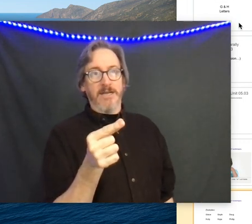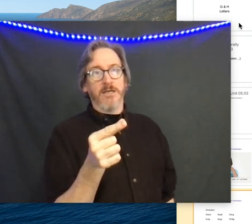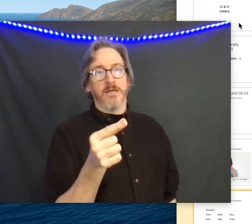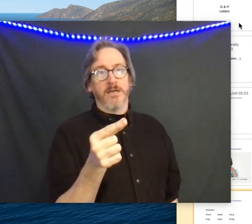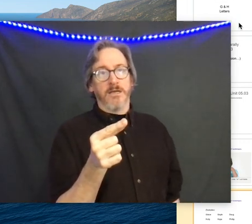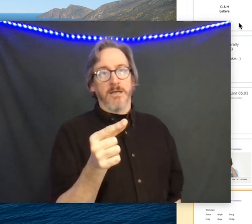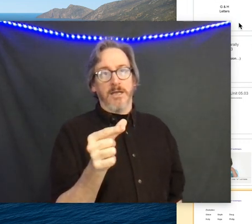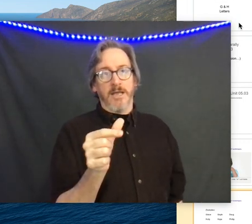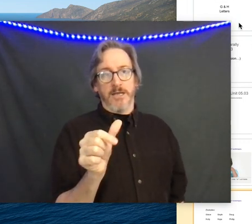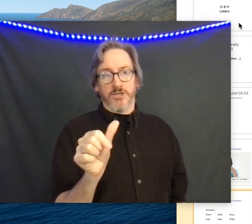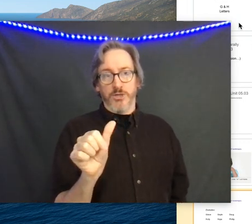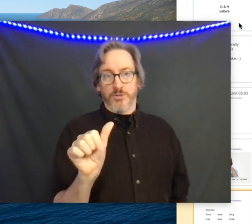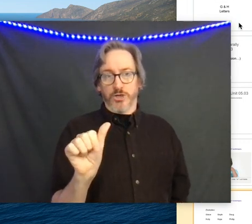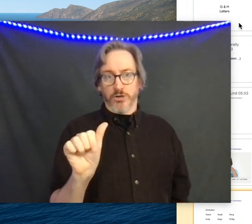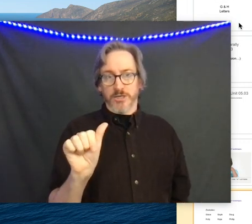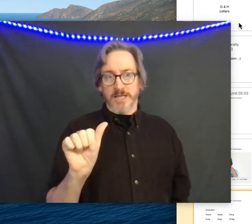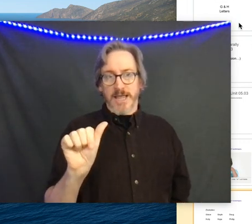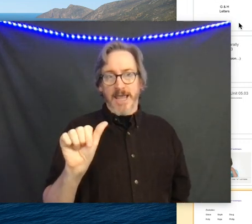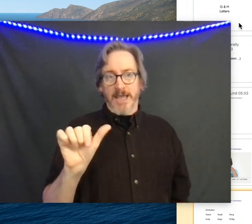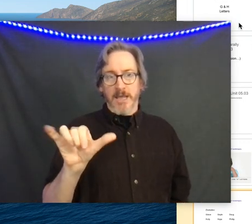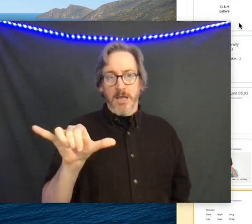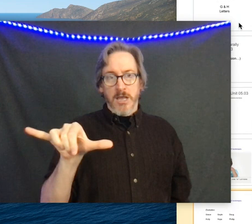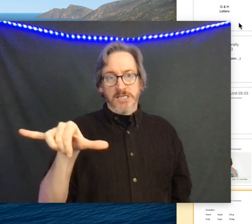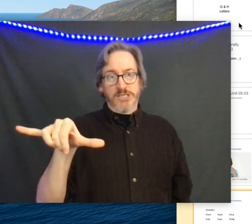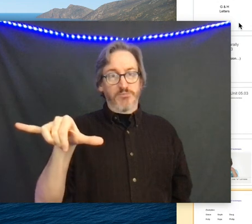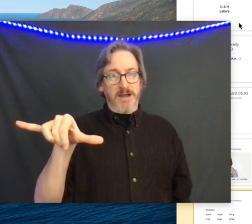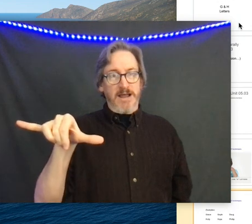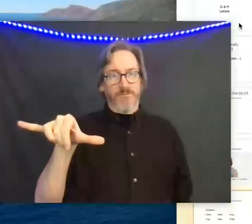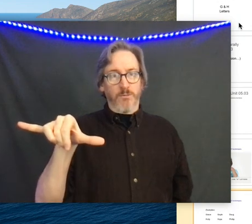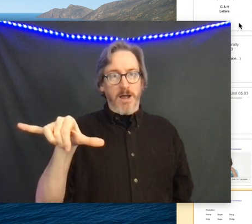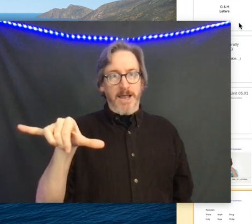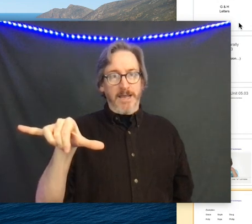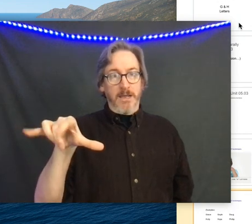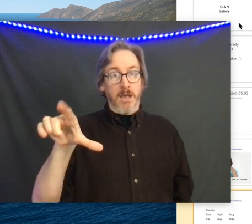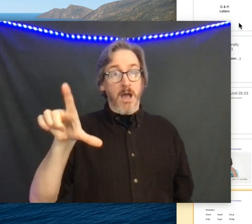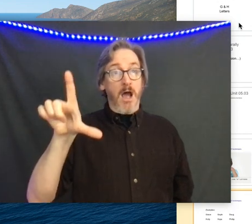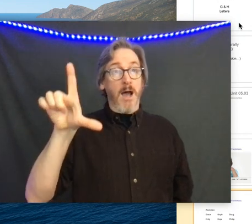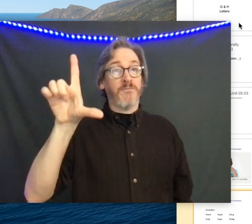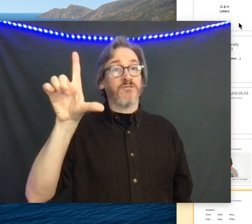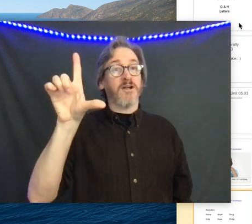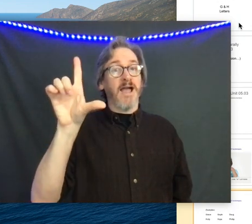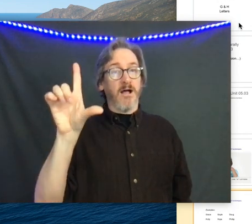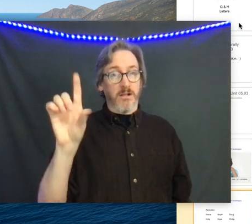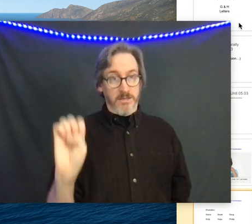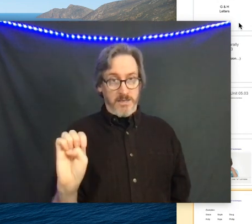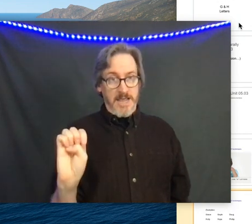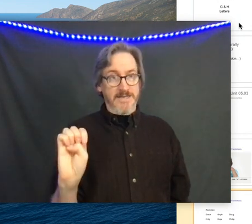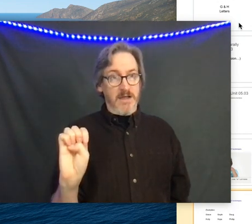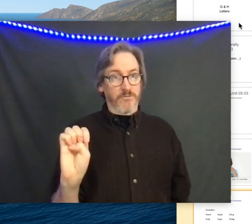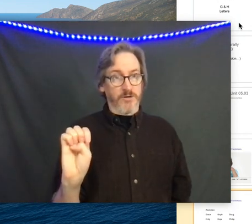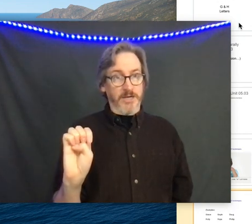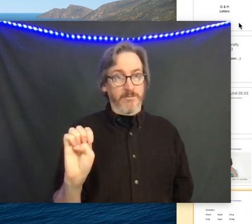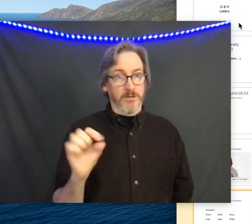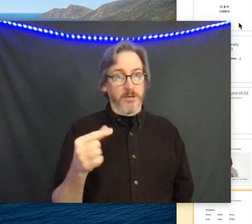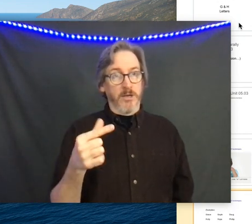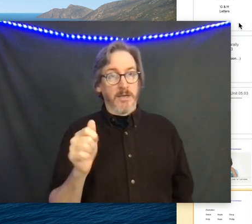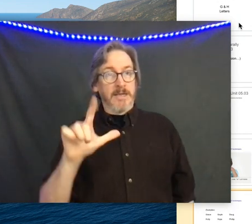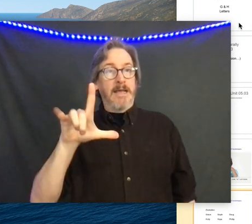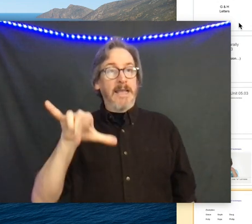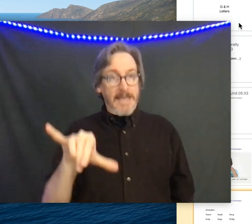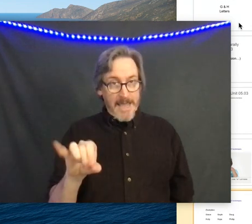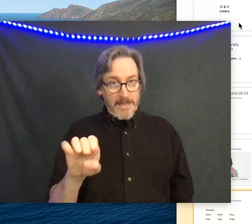the side you turn to a spread out for y up for l and down for e